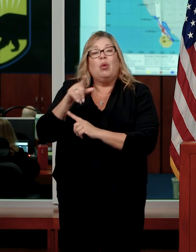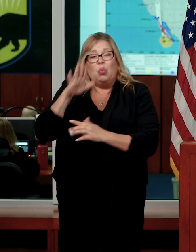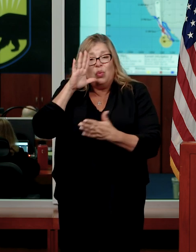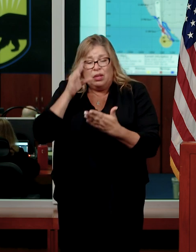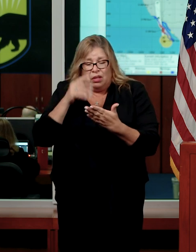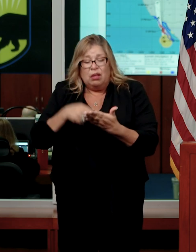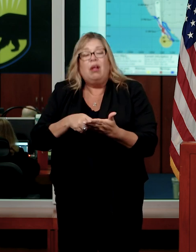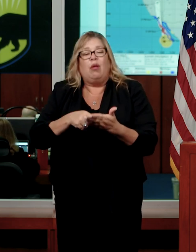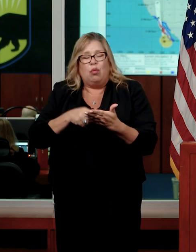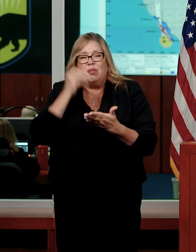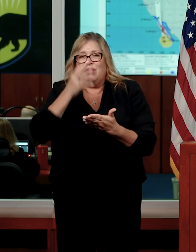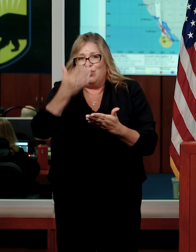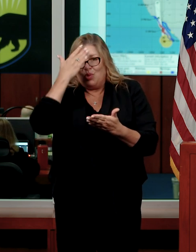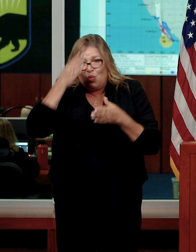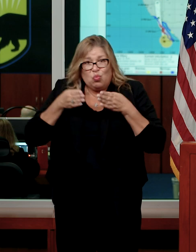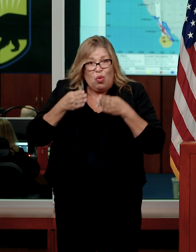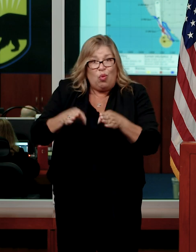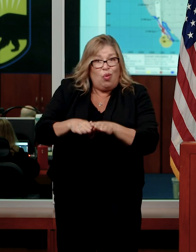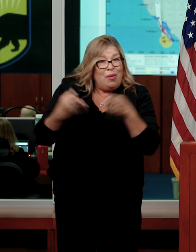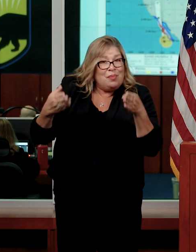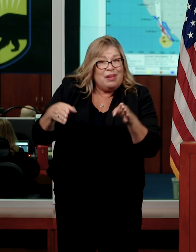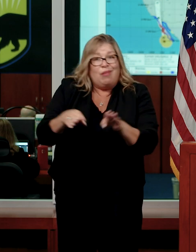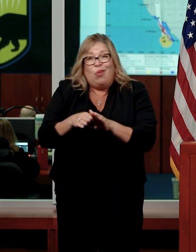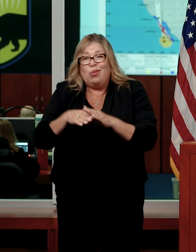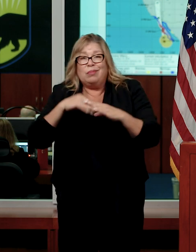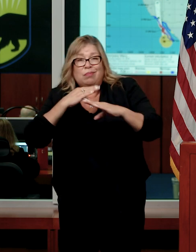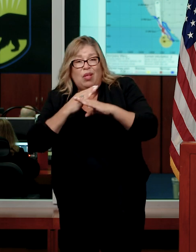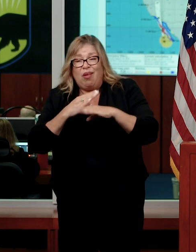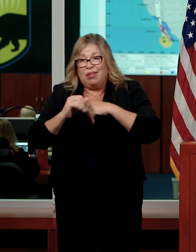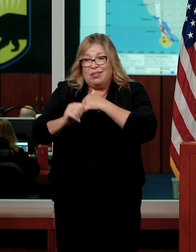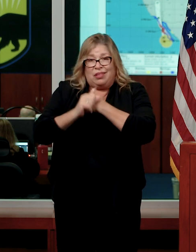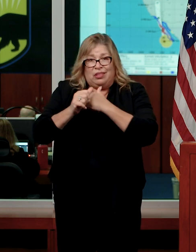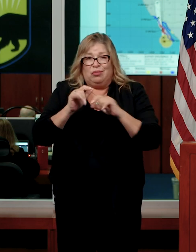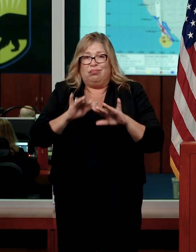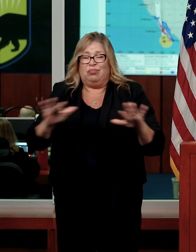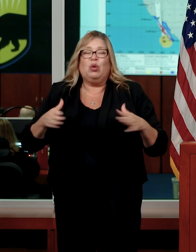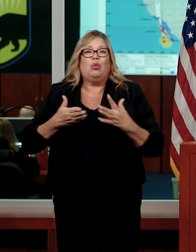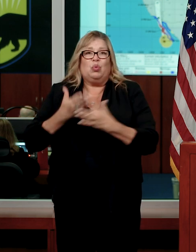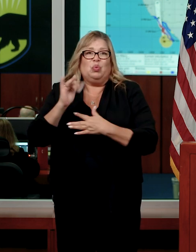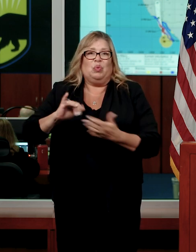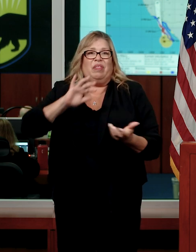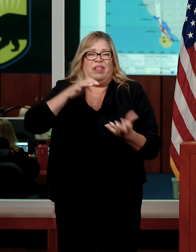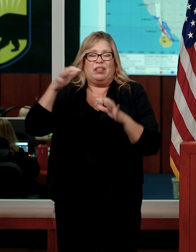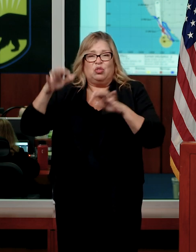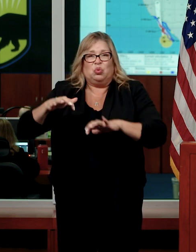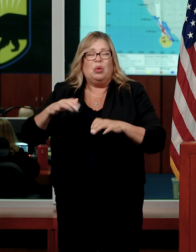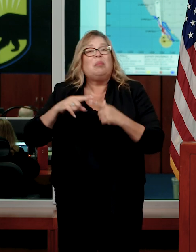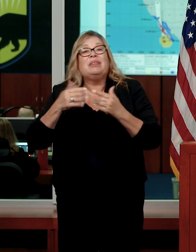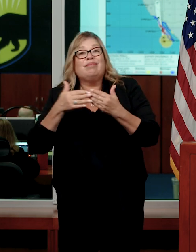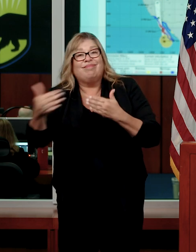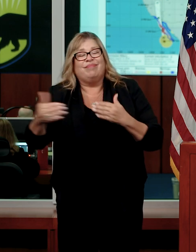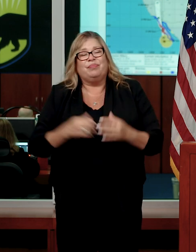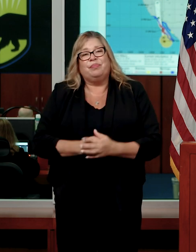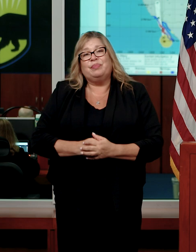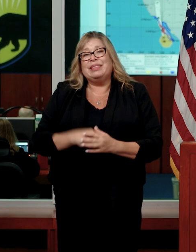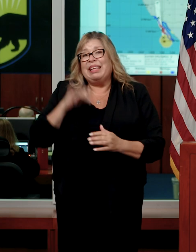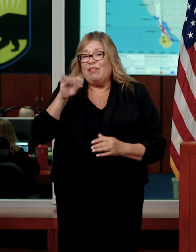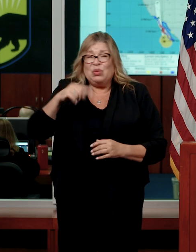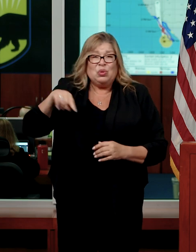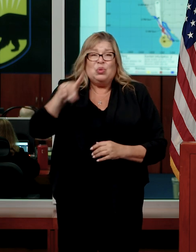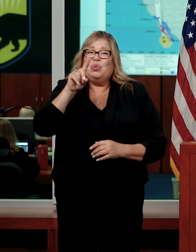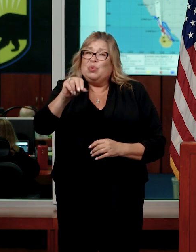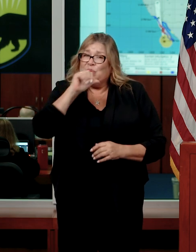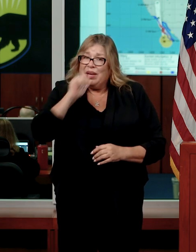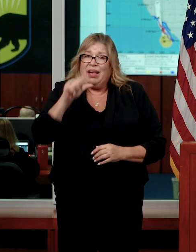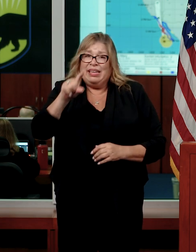our roadways, our road conditions, congestion, and all the issues through the storm event and beyond. Once again, if you do not